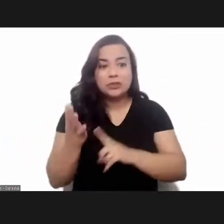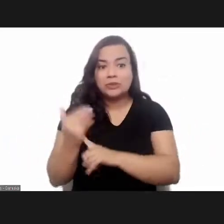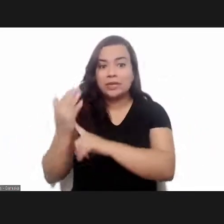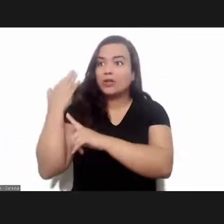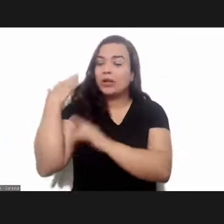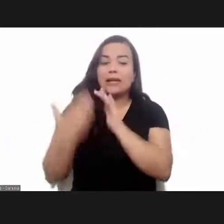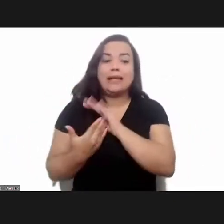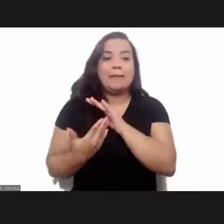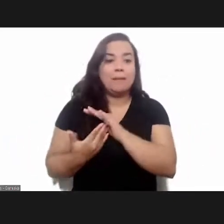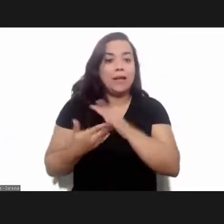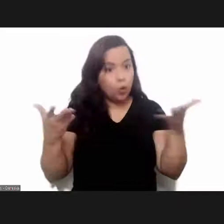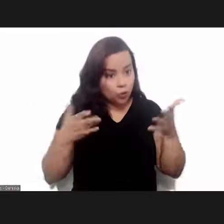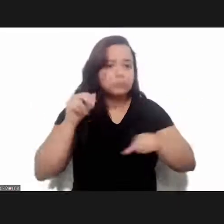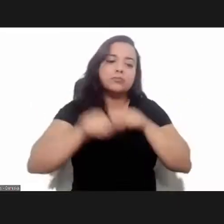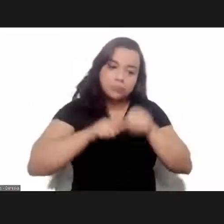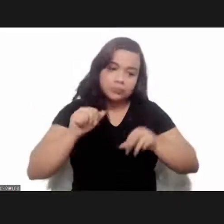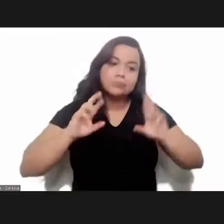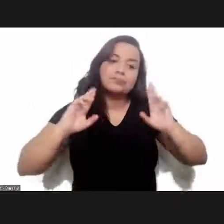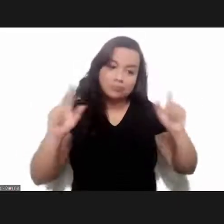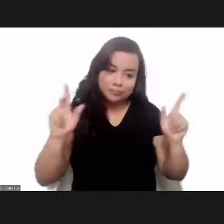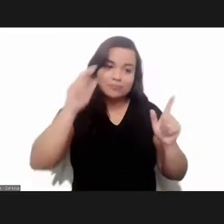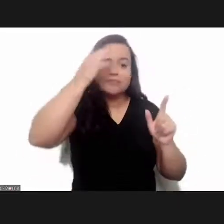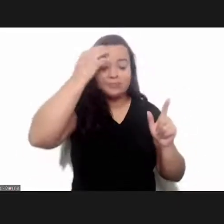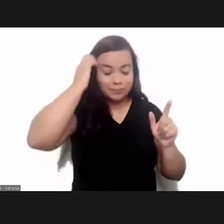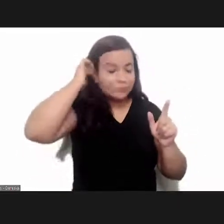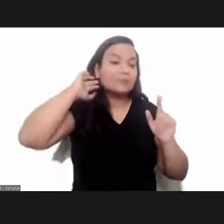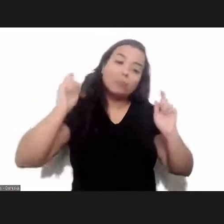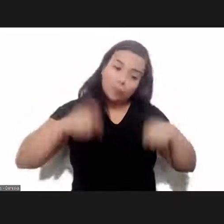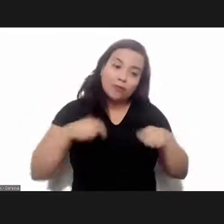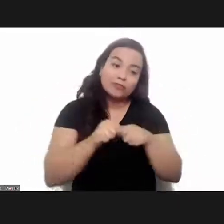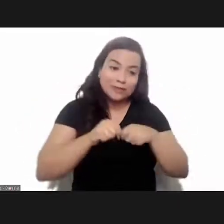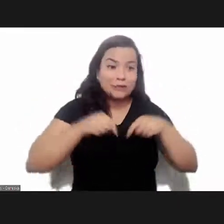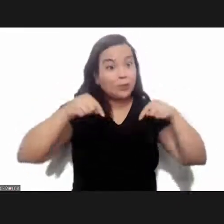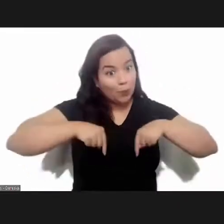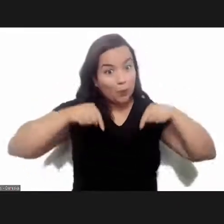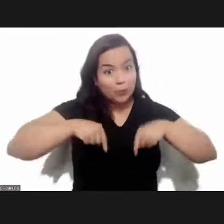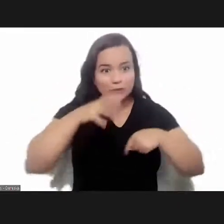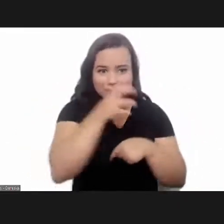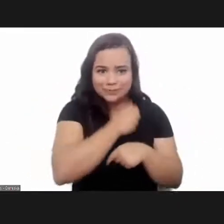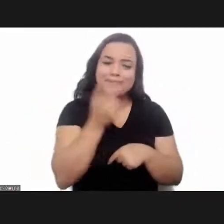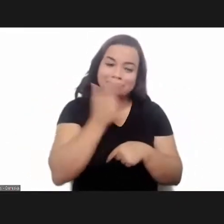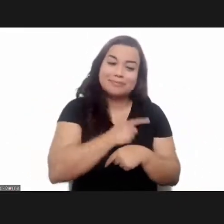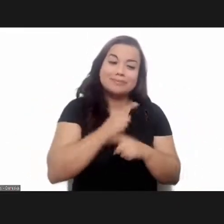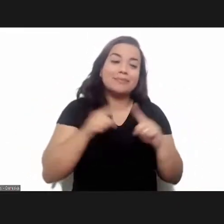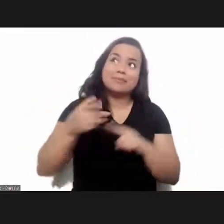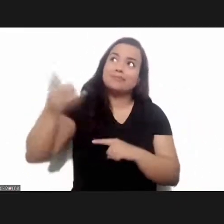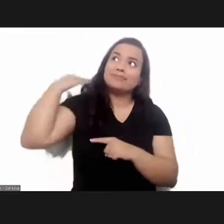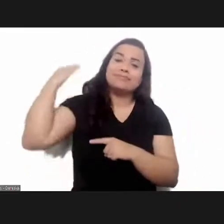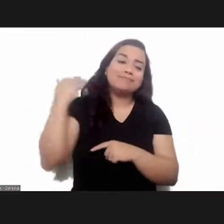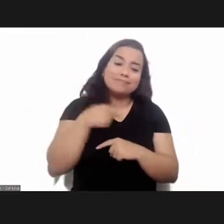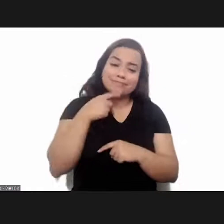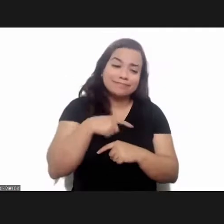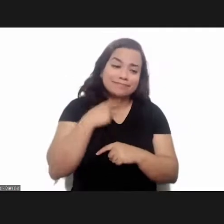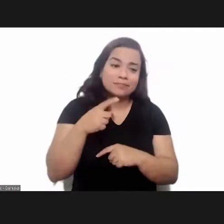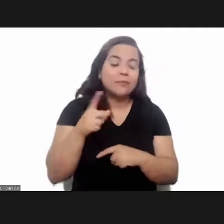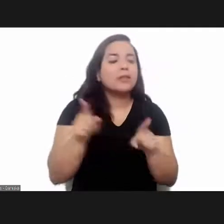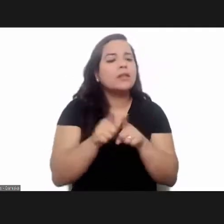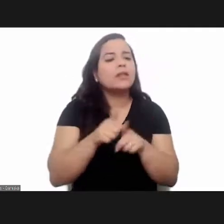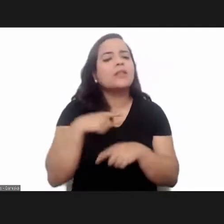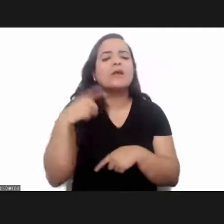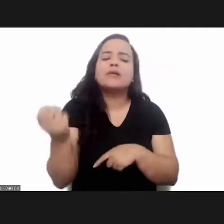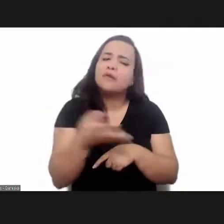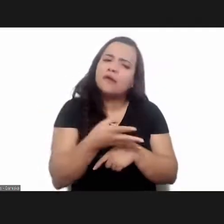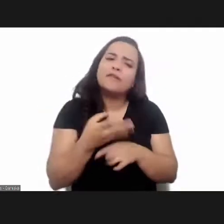with the technology that existed at the time we have sequencing technology that could do this quickly now there's a new technology